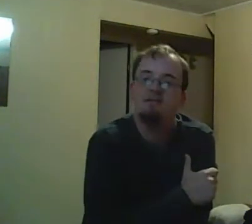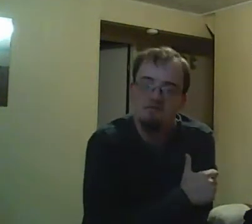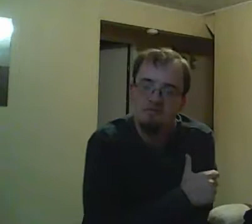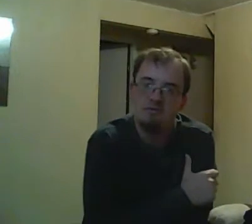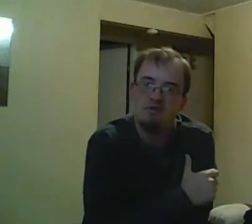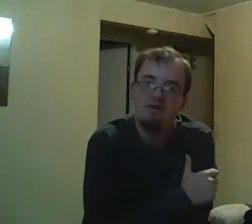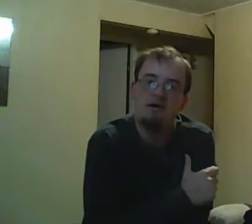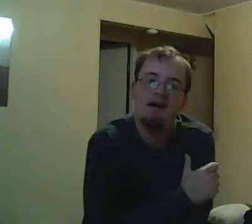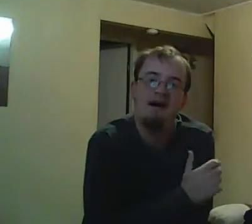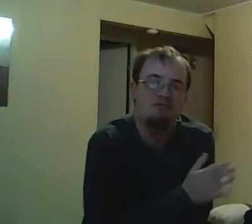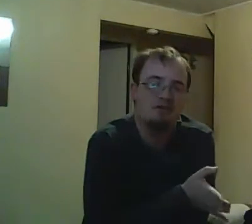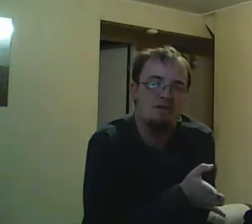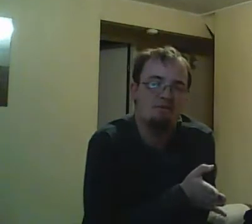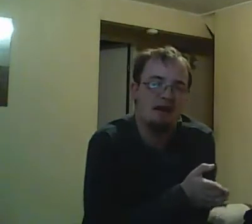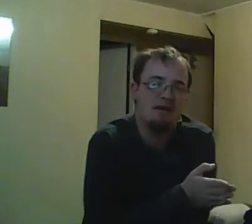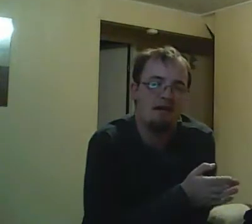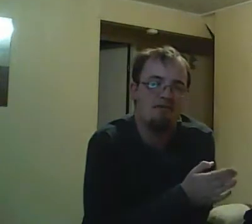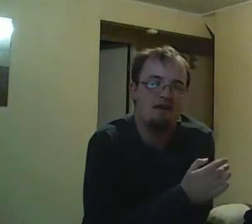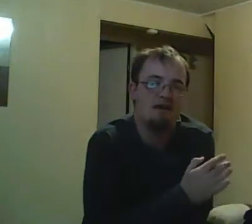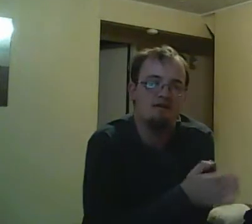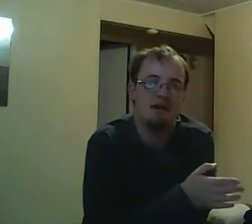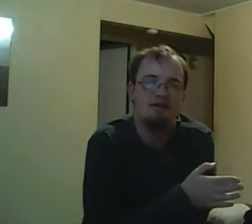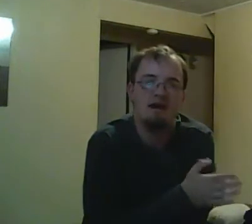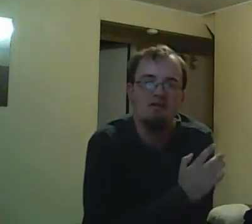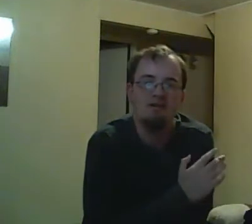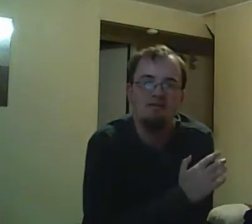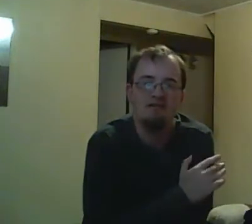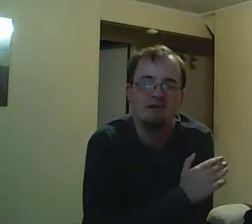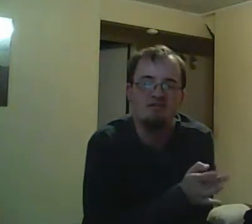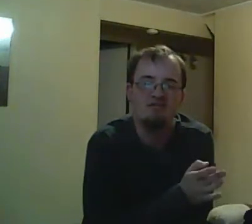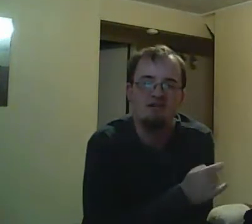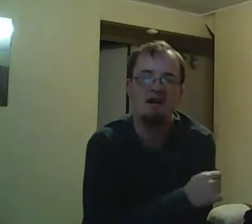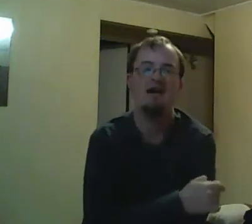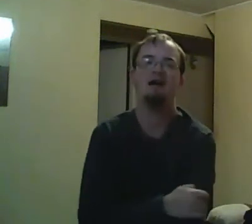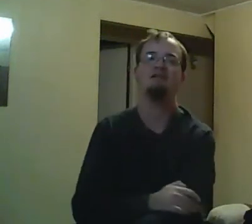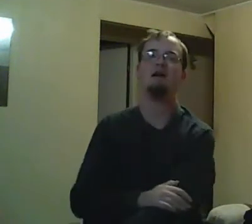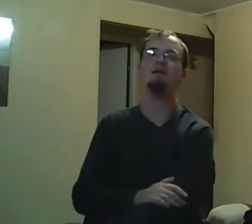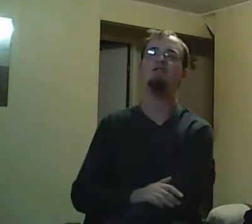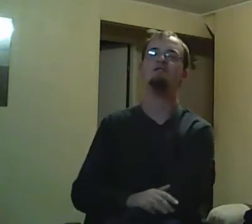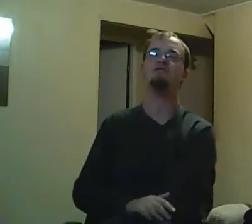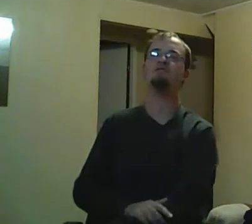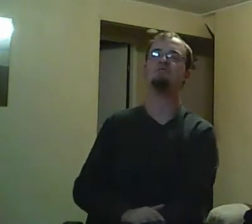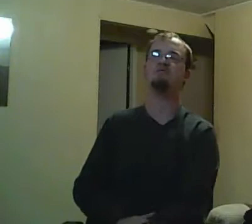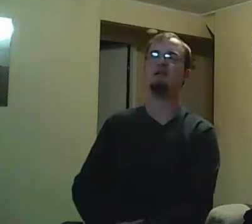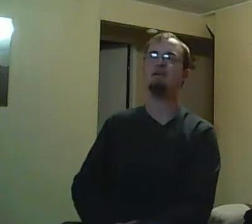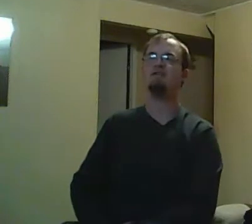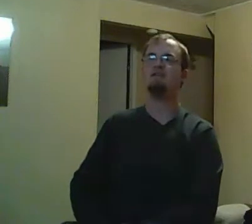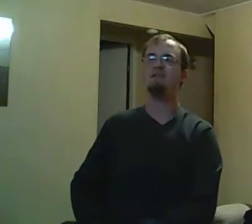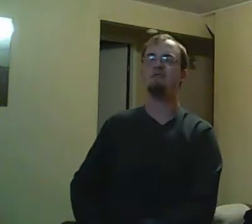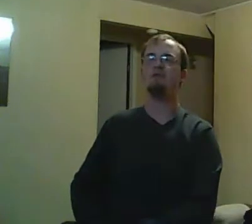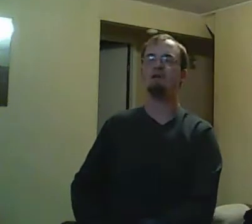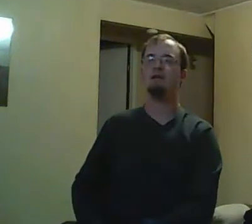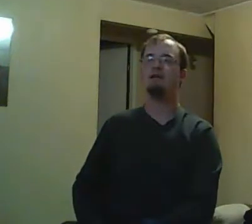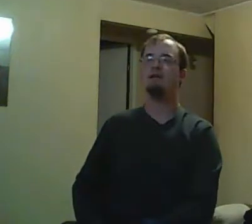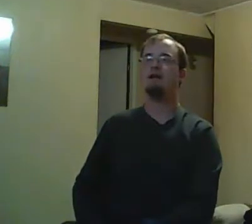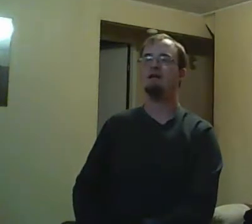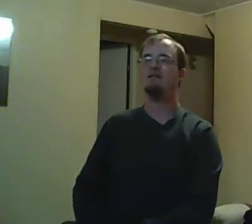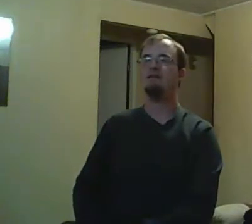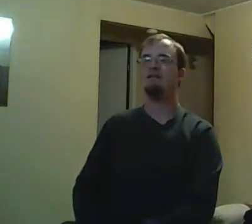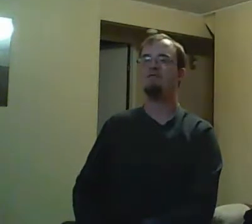2004 was going to be that Rick's parents were not going to get any retribution at all. Sickening, I know, but, I mean, what can